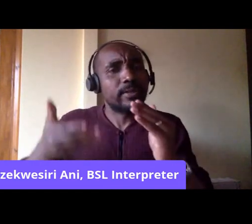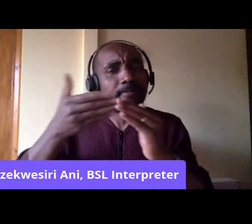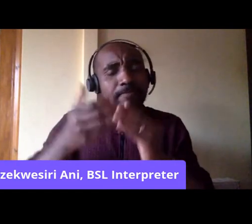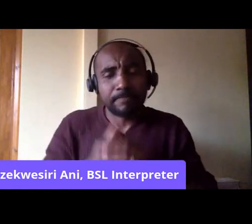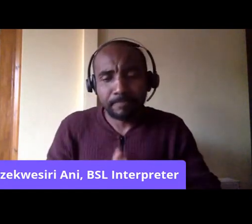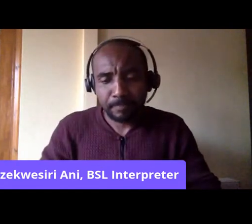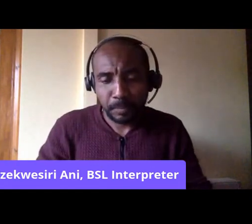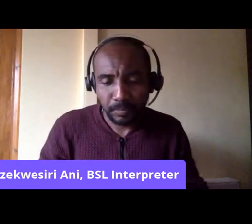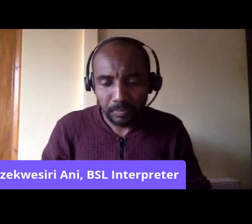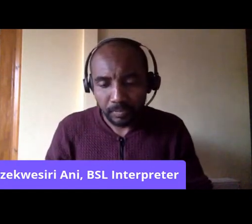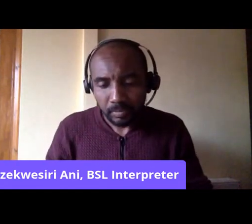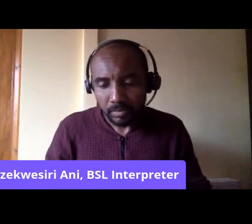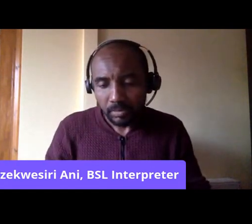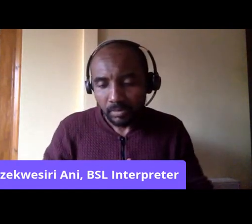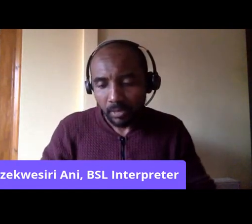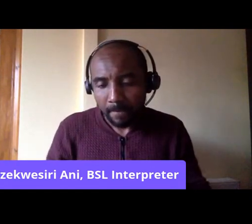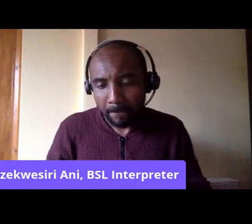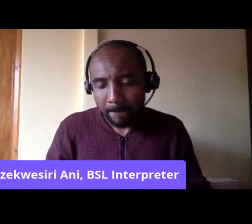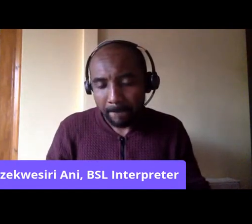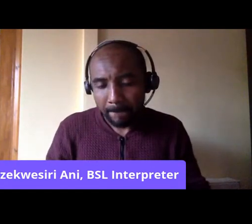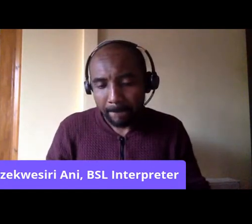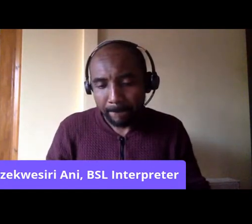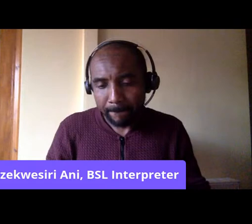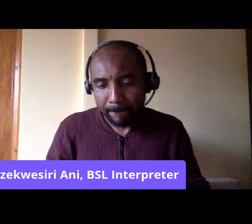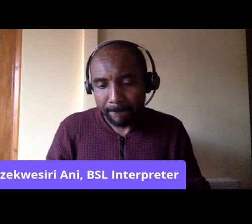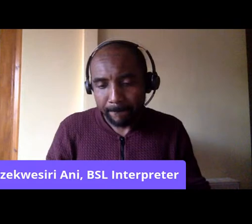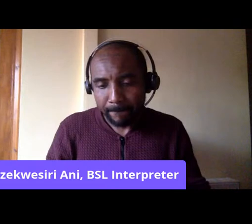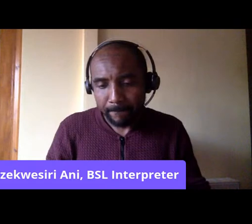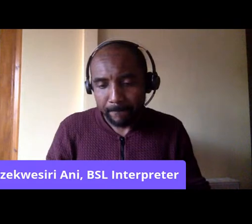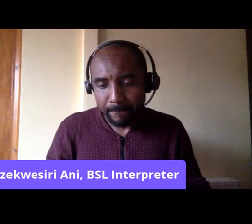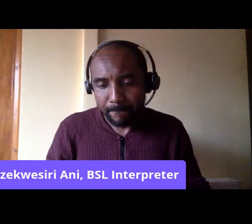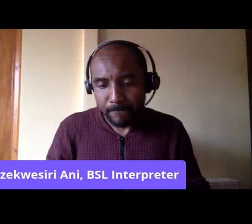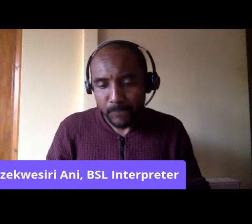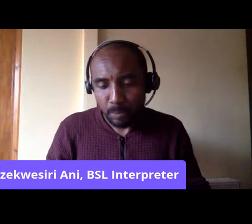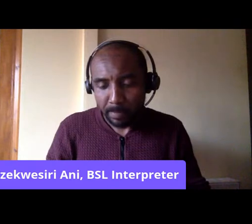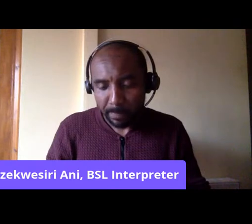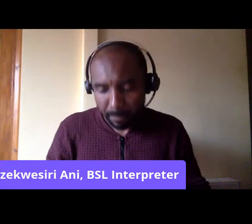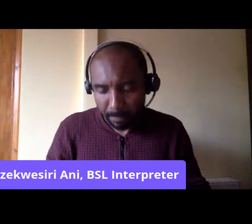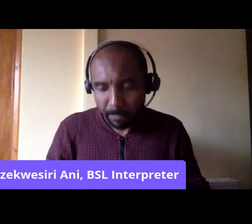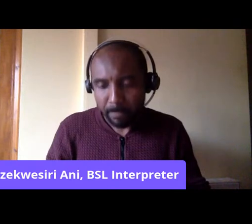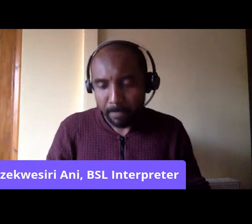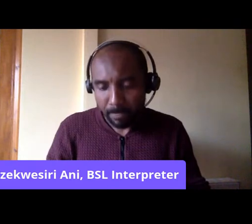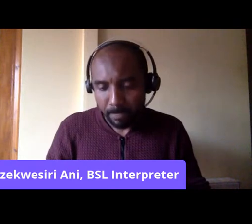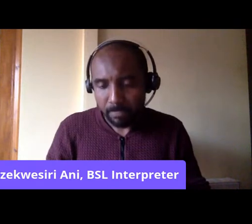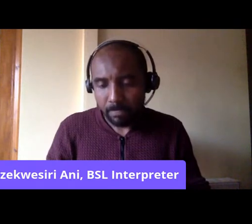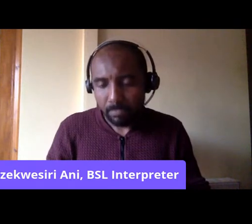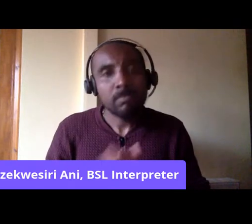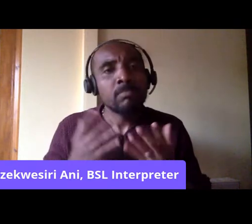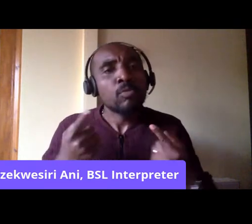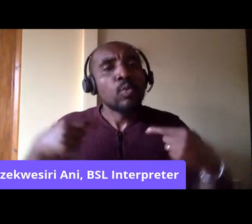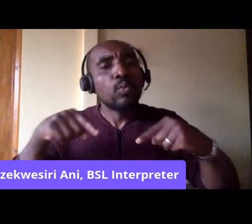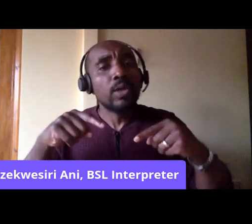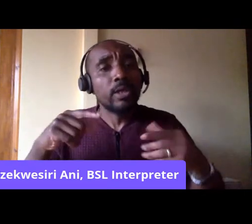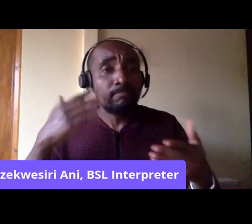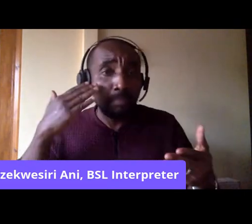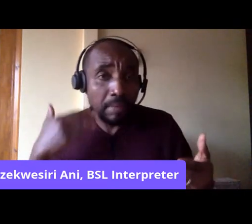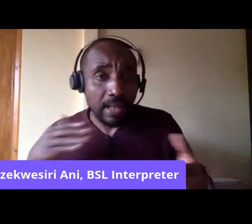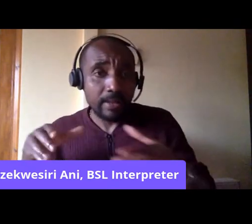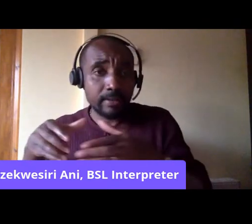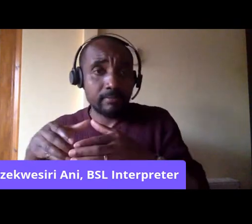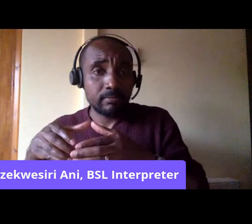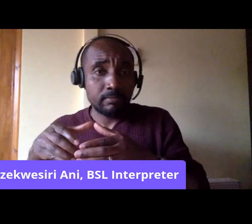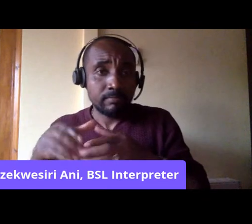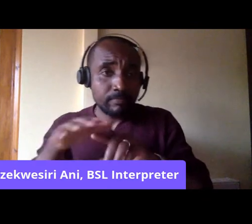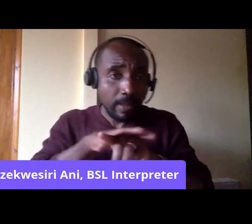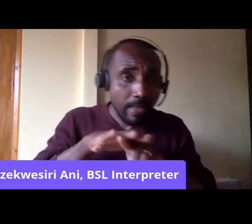the whole way in which all of us, whether we are black, or white, or